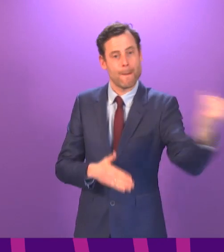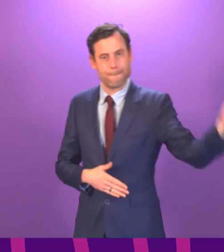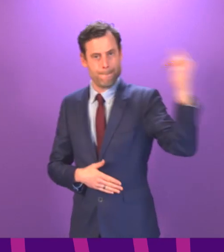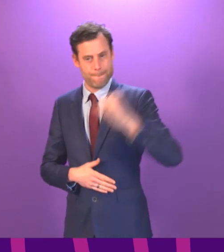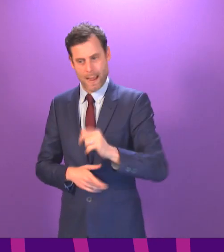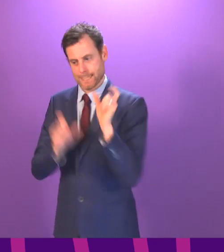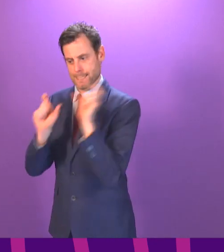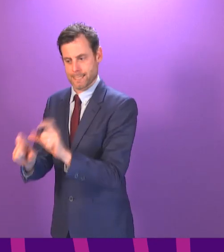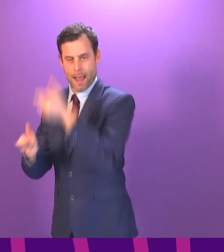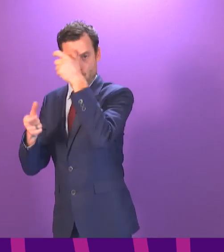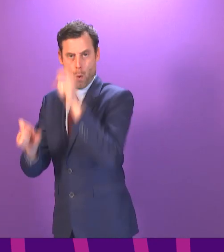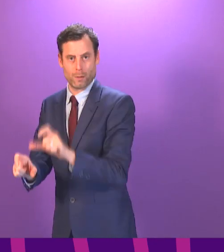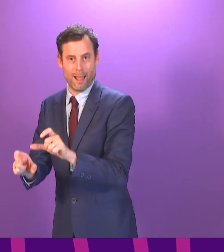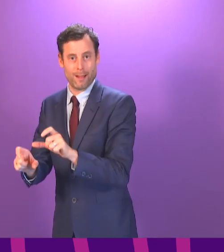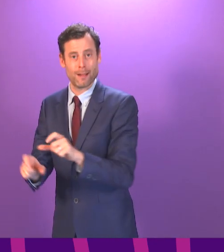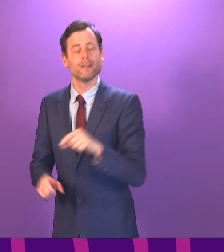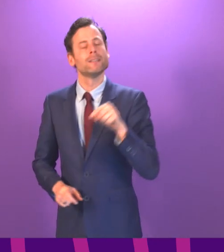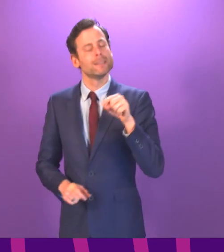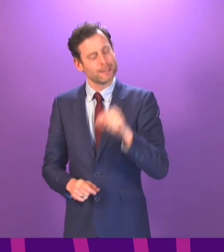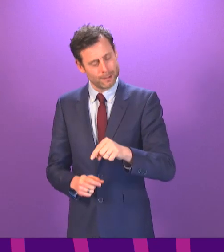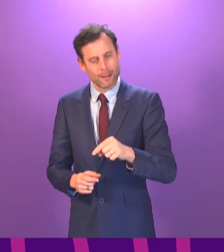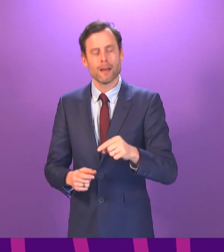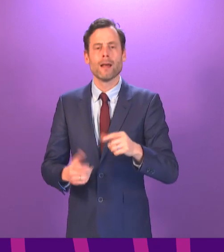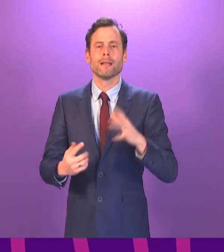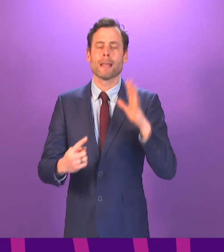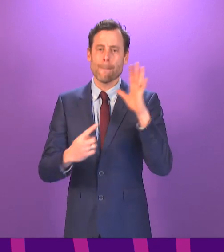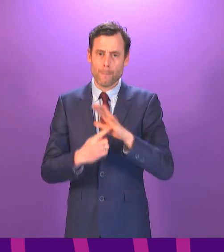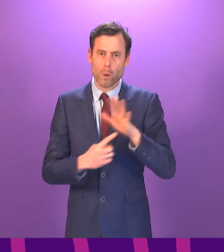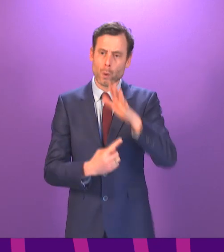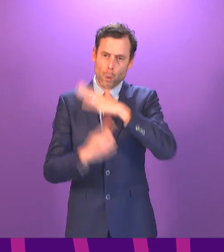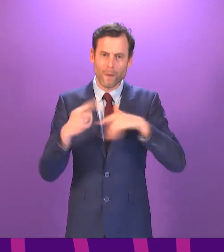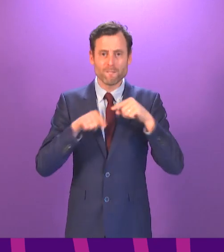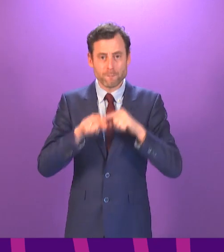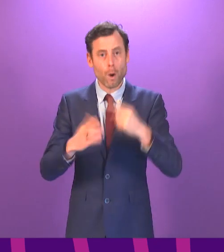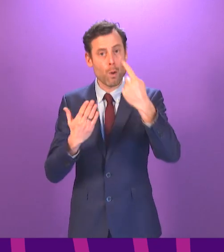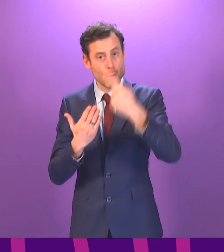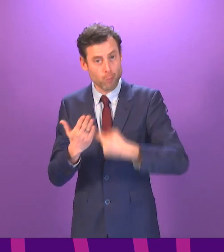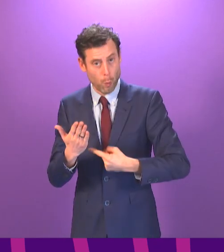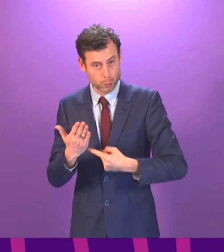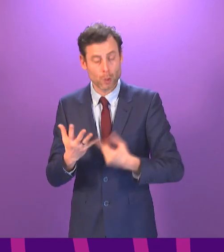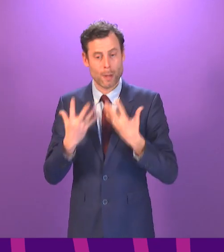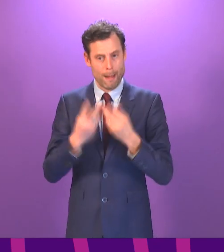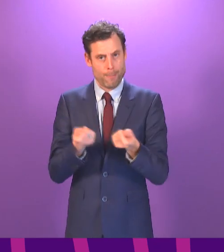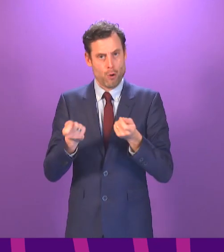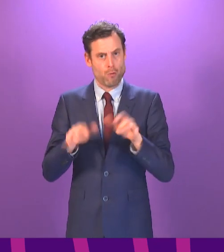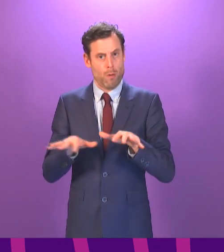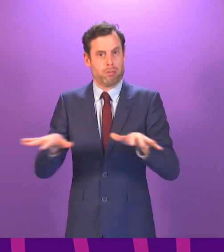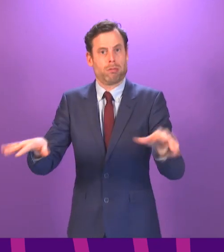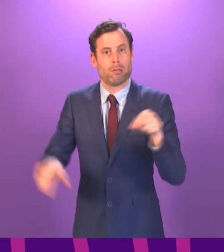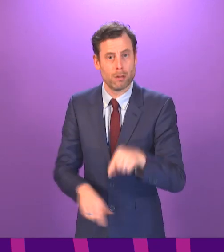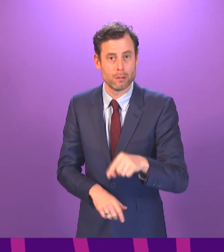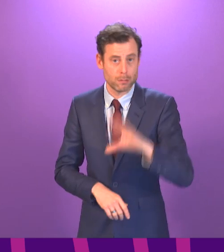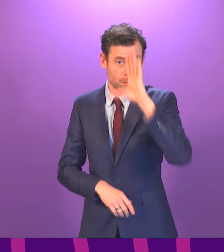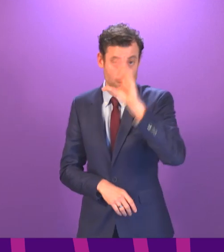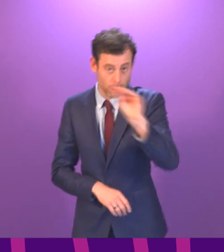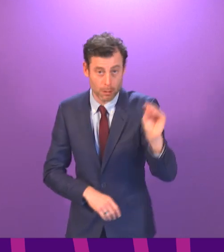of keeping the virus under control. These restrictions are tough for all of us, but they are working. Let me end by repeating the most important rule